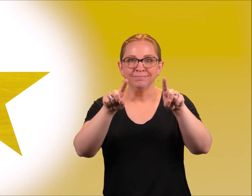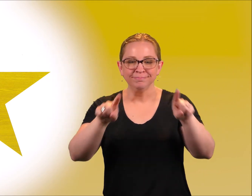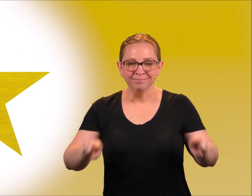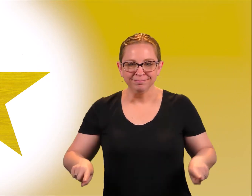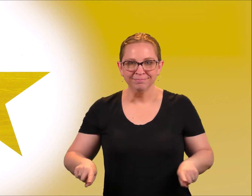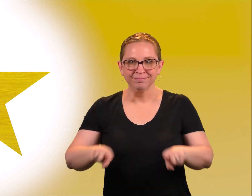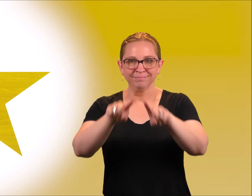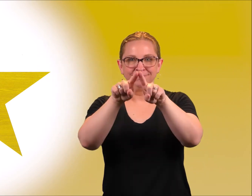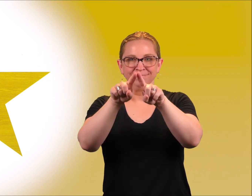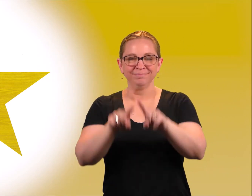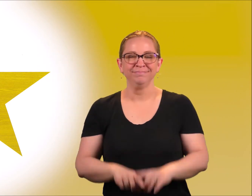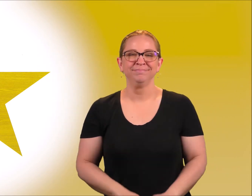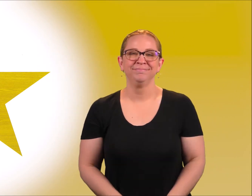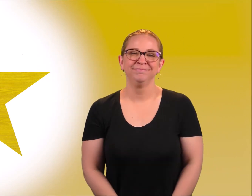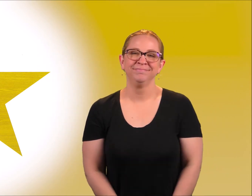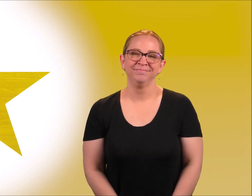This is a star.